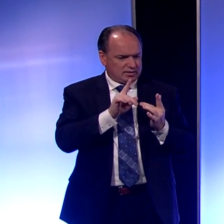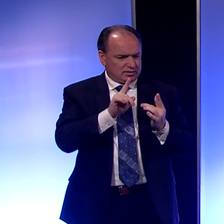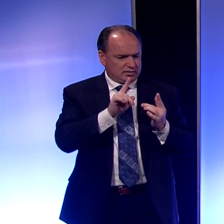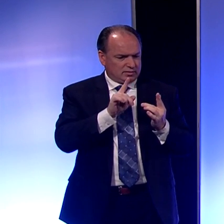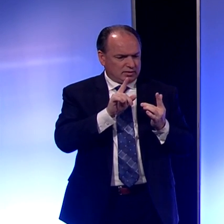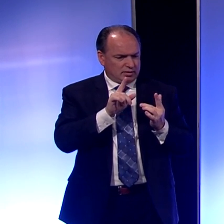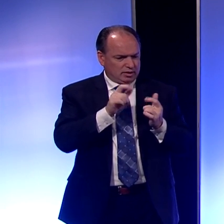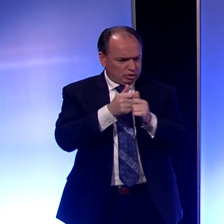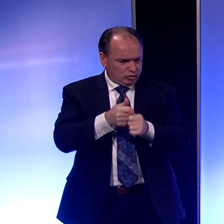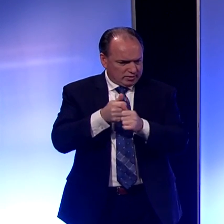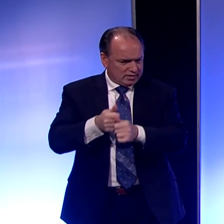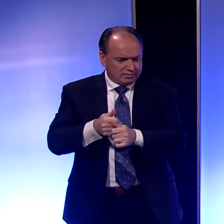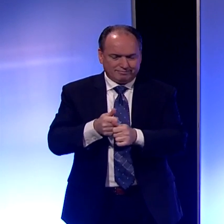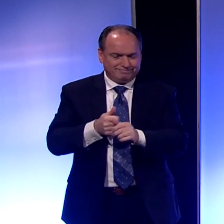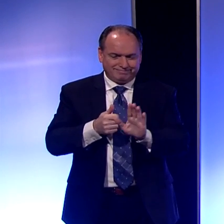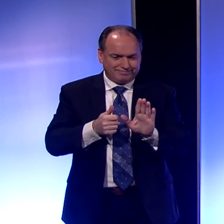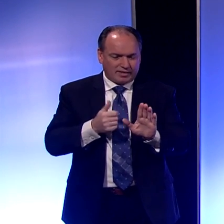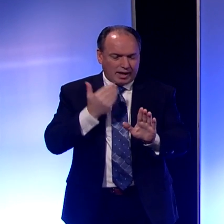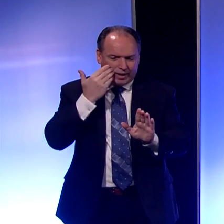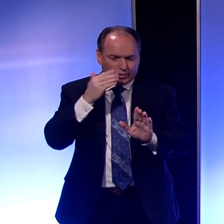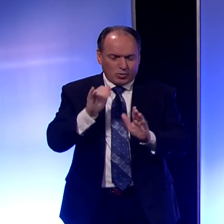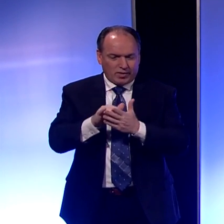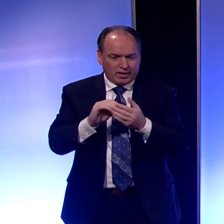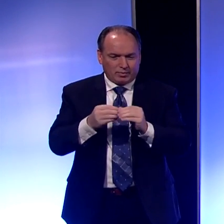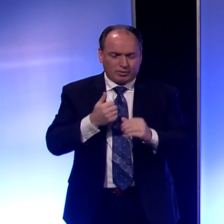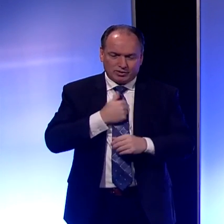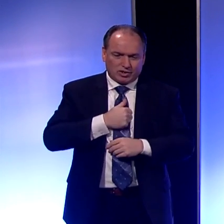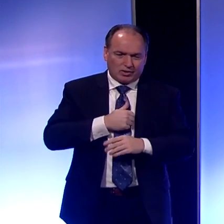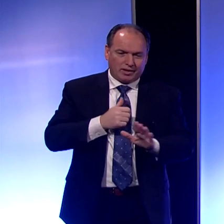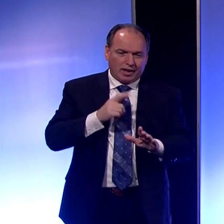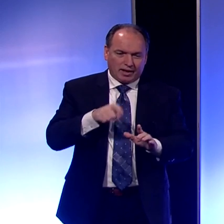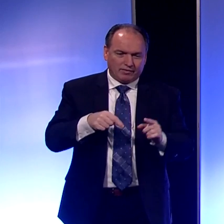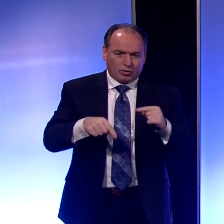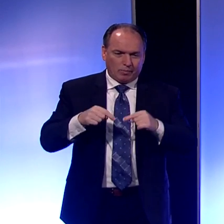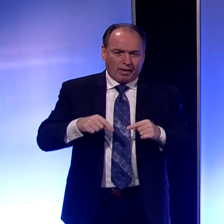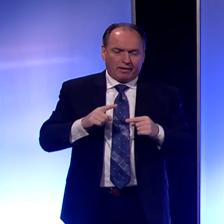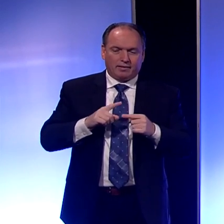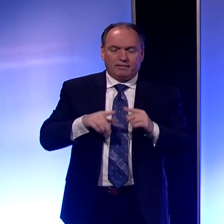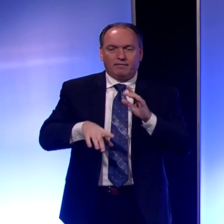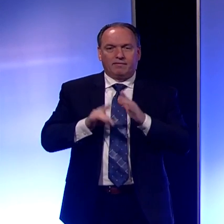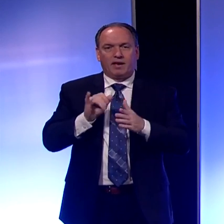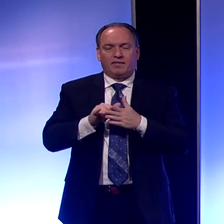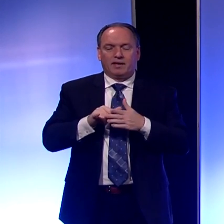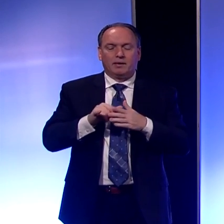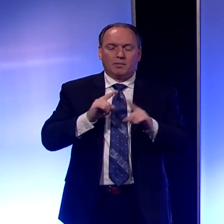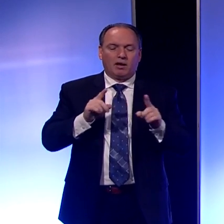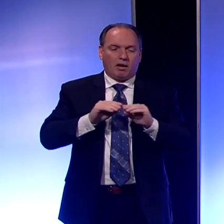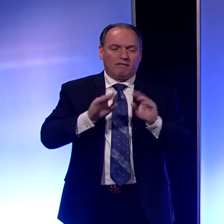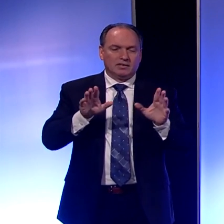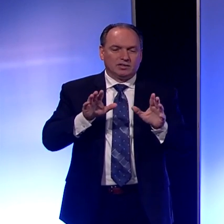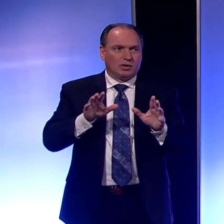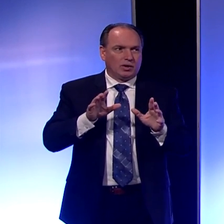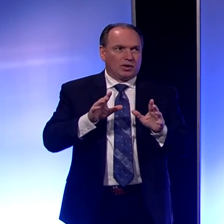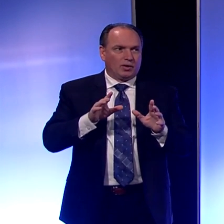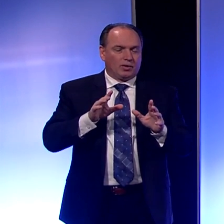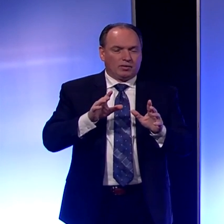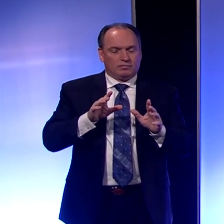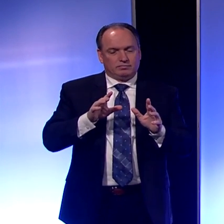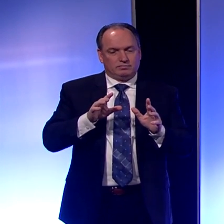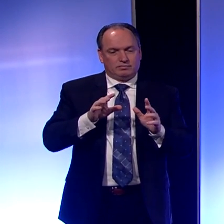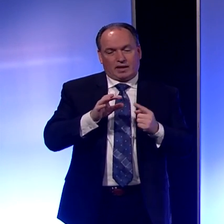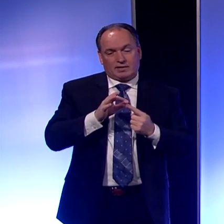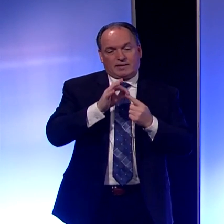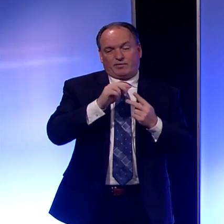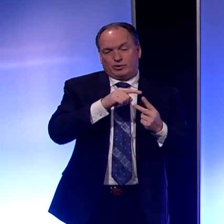that number. I'm sorry, Samir. And I'd have to go back and find that out. But obviously those, except for two,